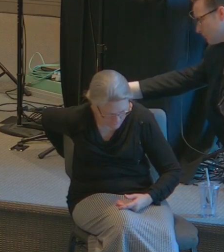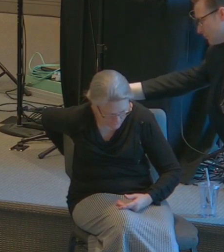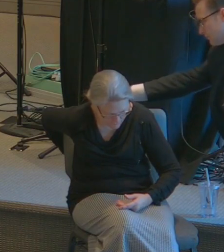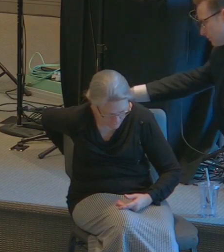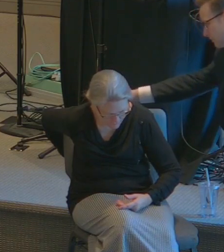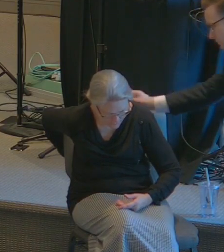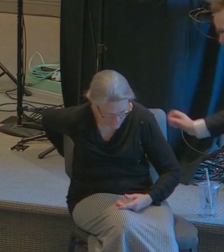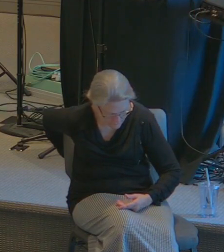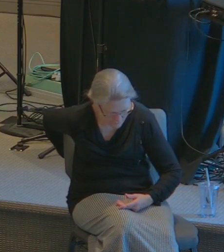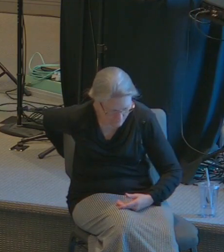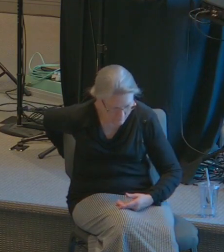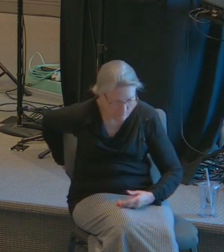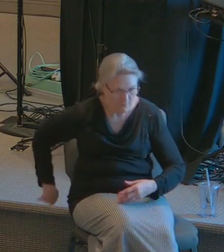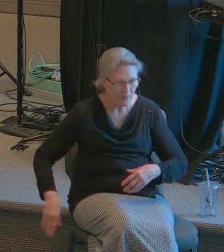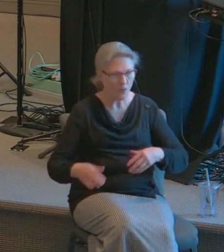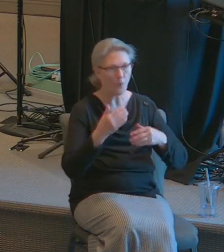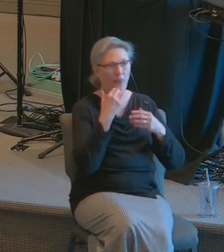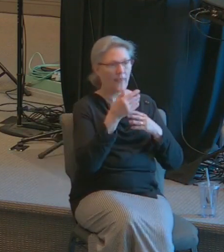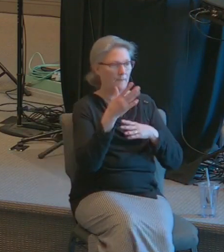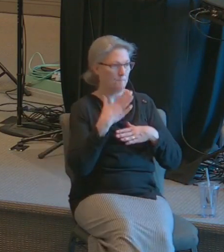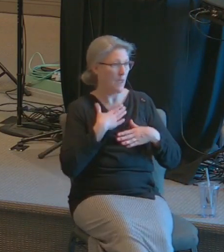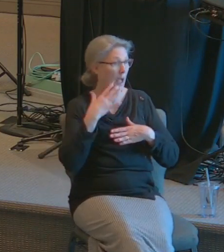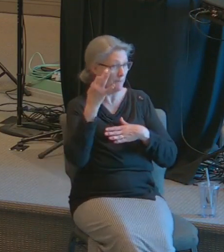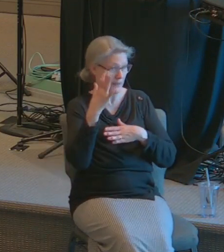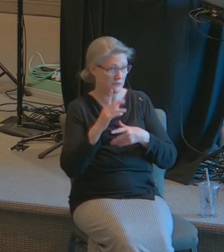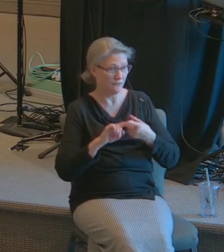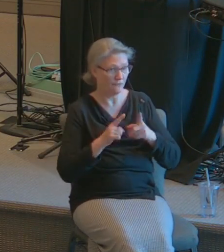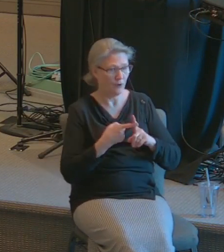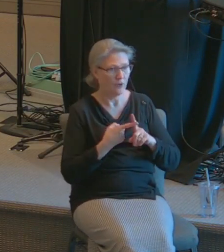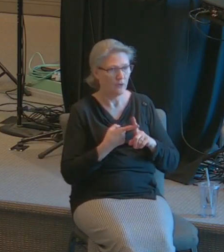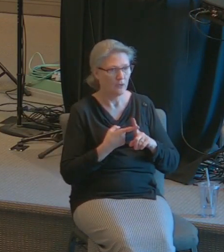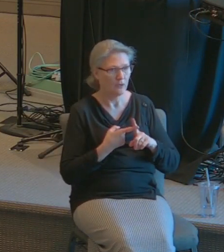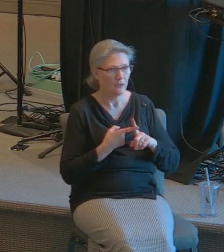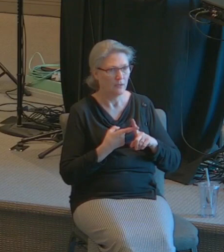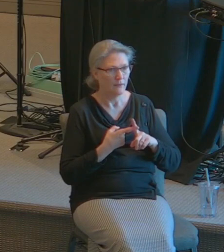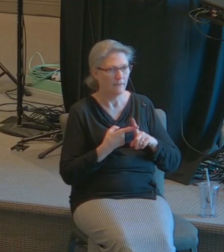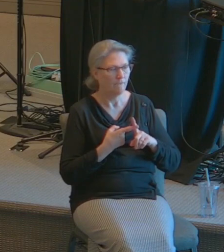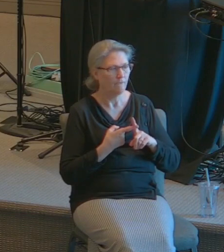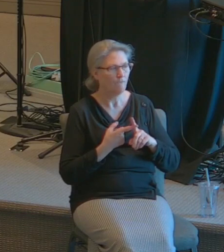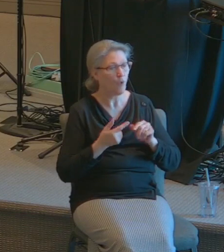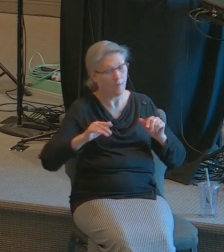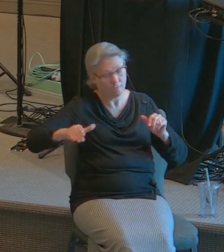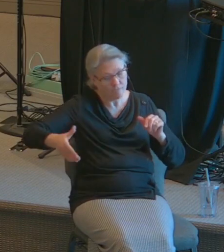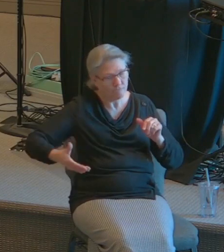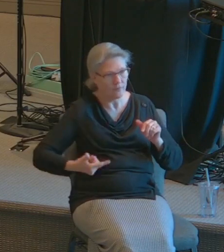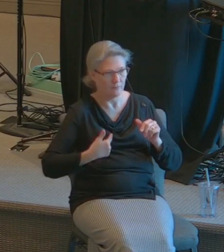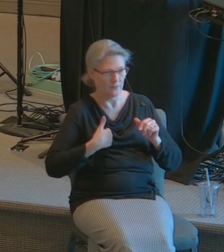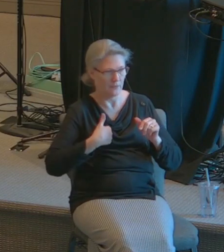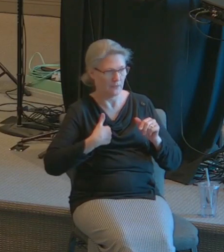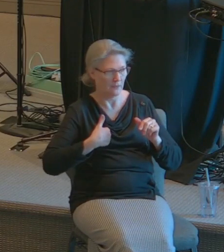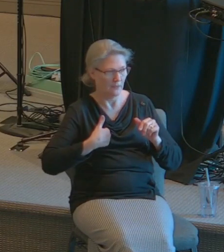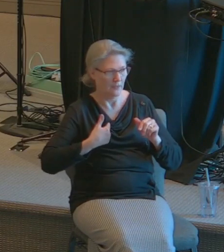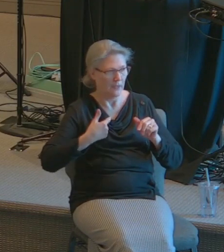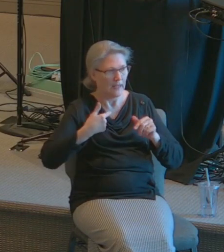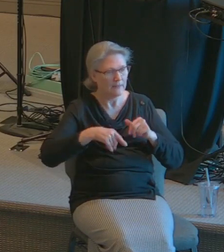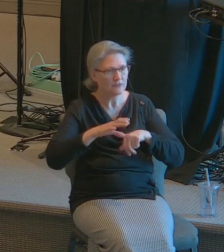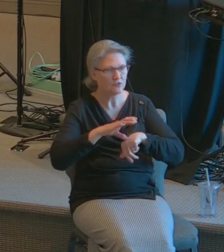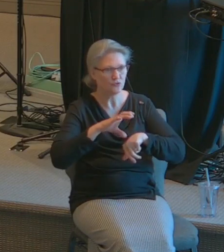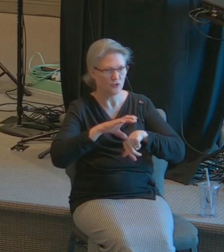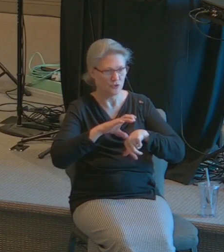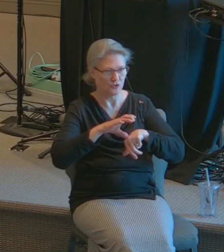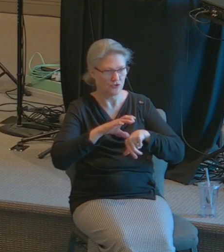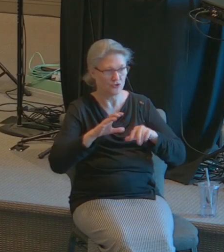I want to thank my pastor friend for inviting me to be in a church